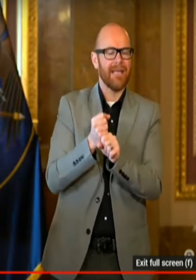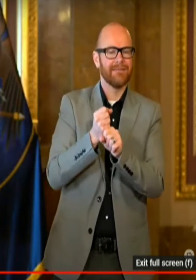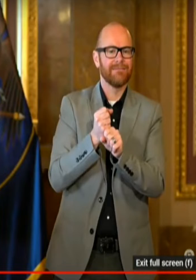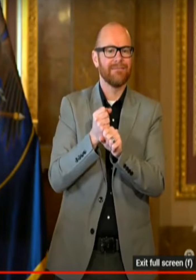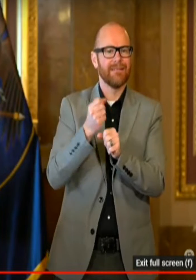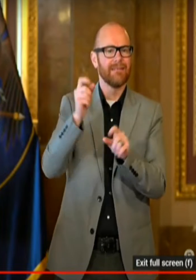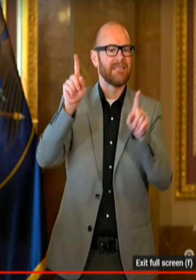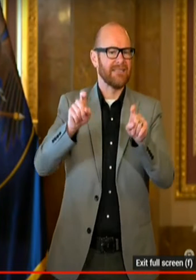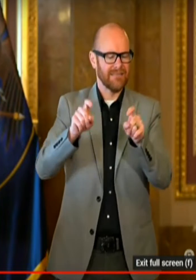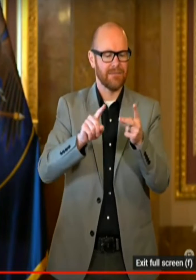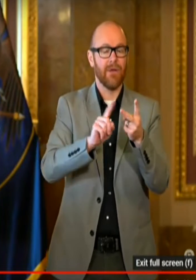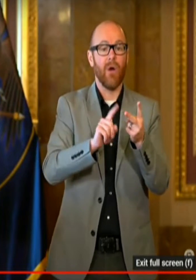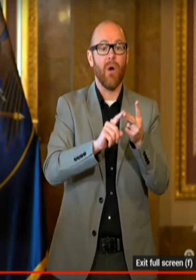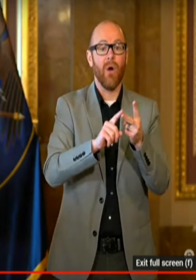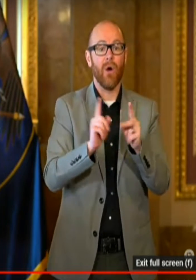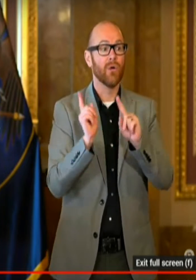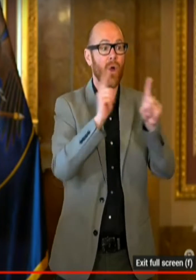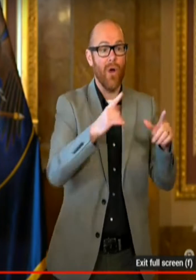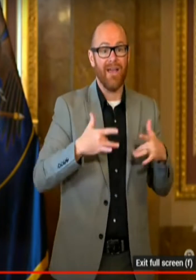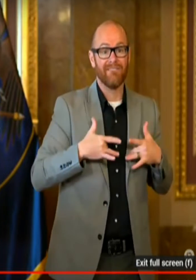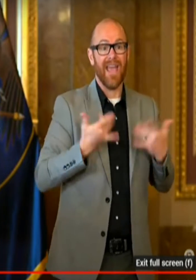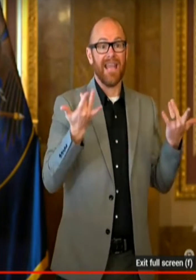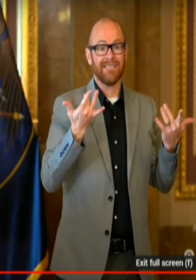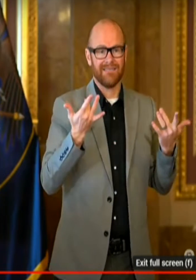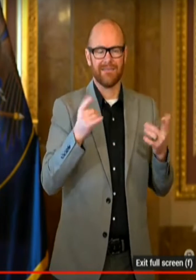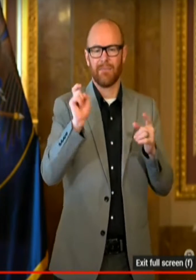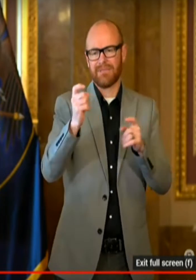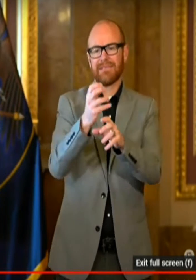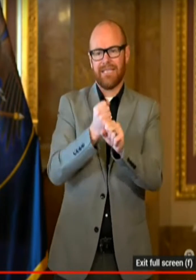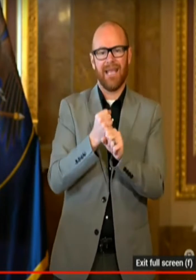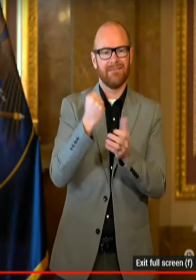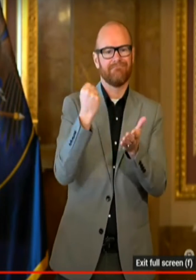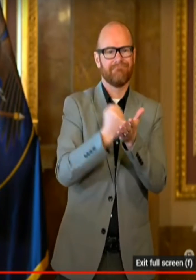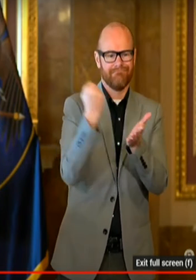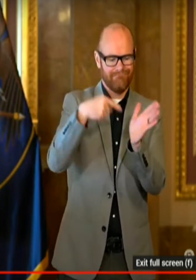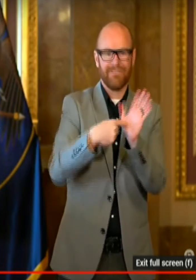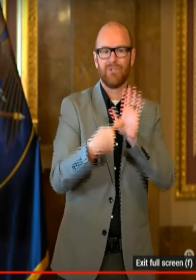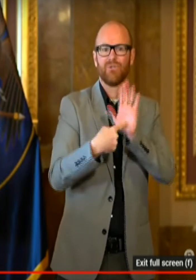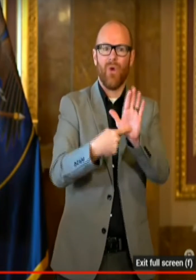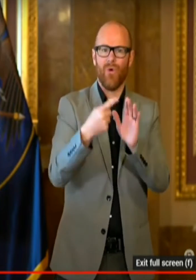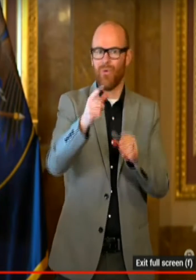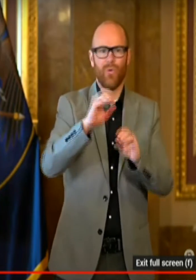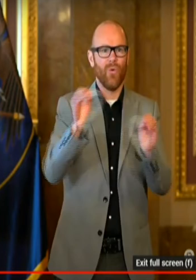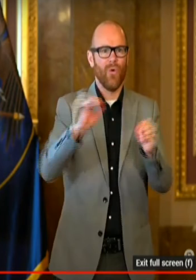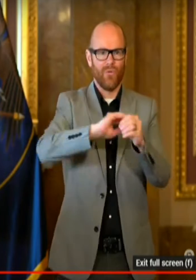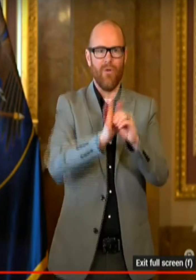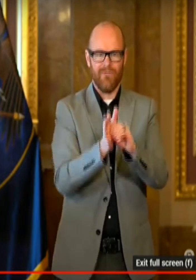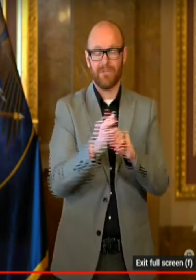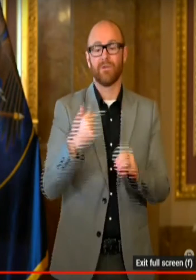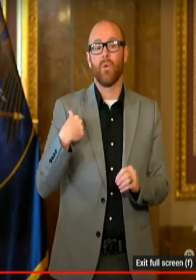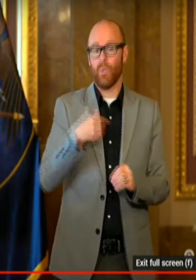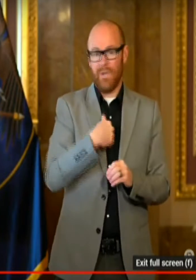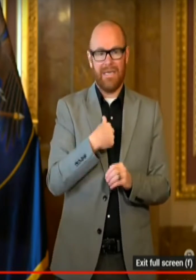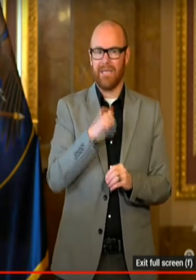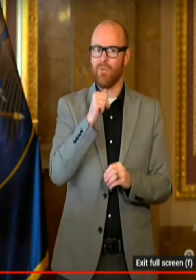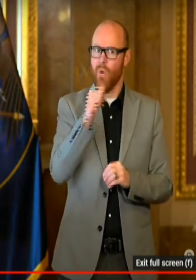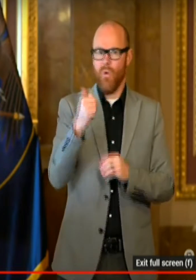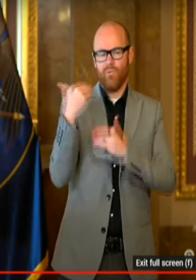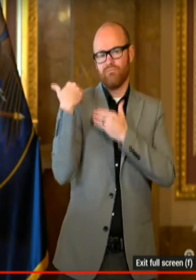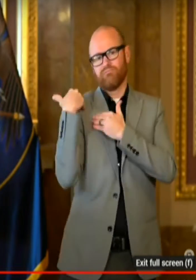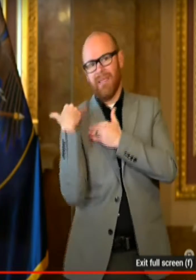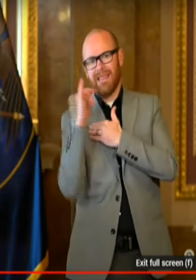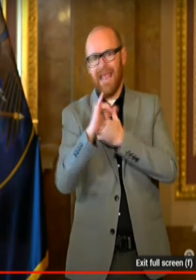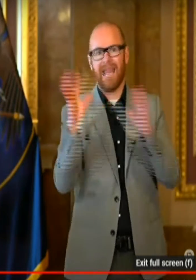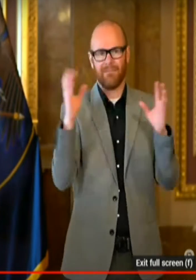Those will be moving to private providers. The state will no longer be playing that role in this steady state model that that would be something that the State Department of Health